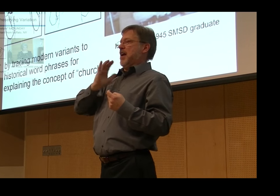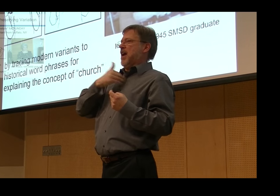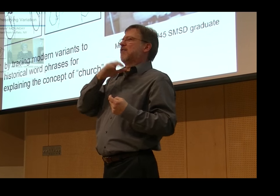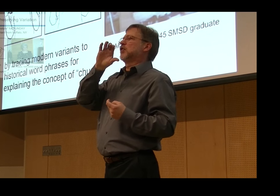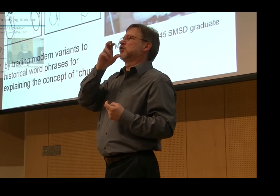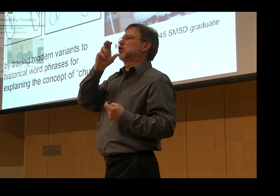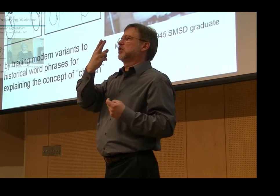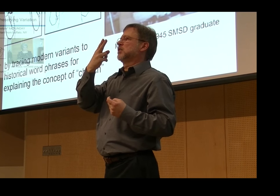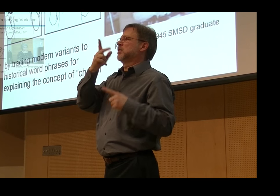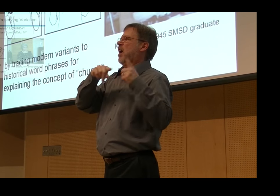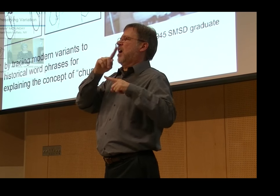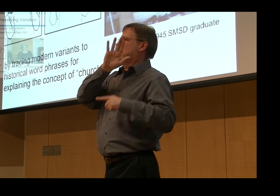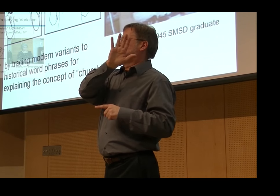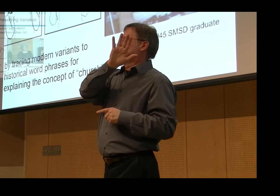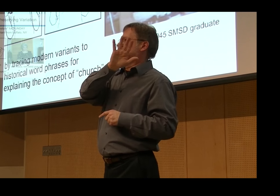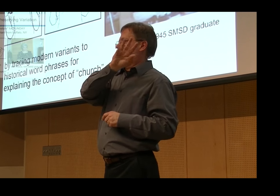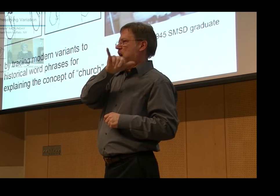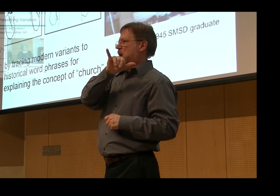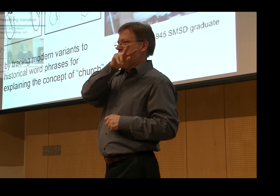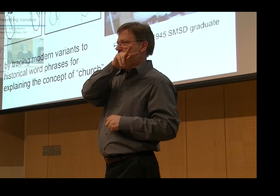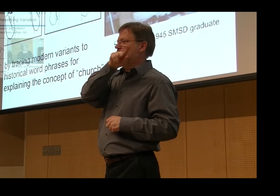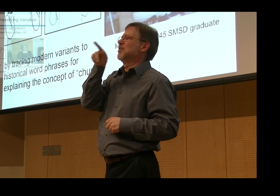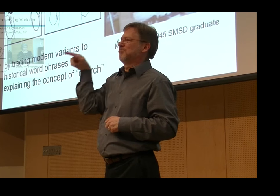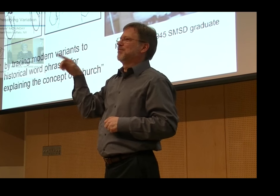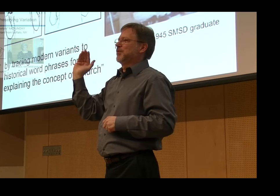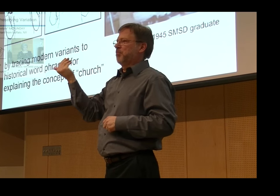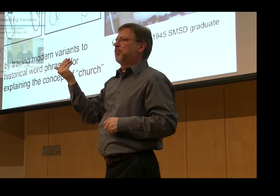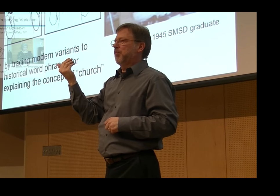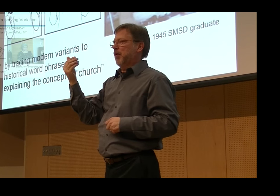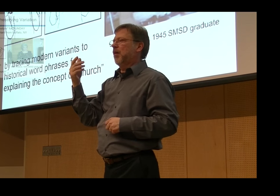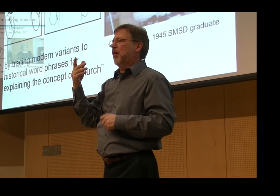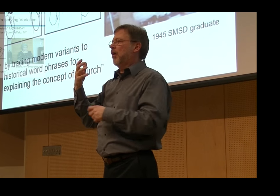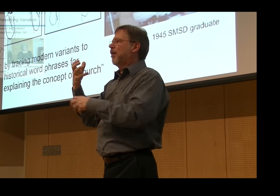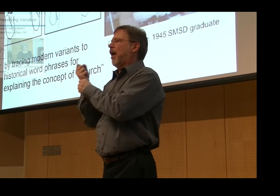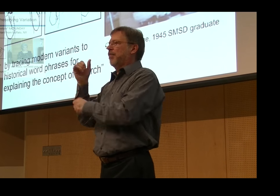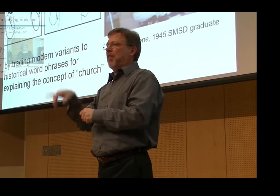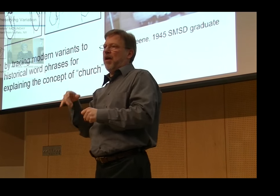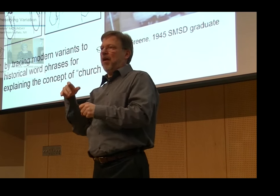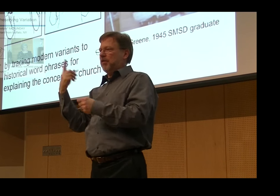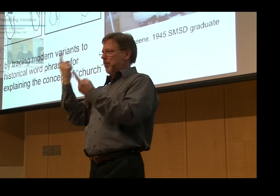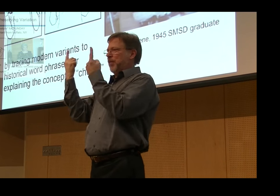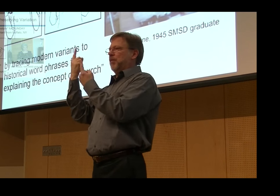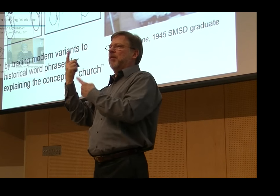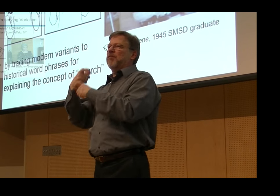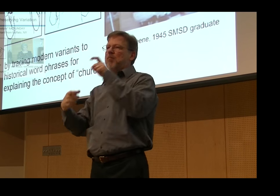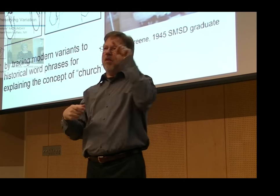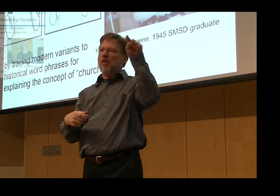I've found older videos and films that has helped me to trace the divergence of each of